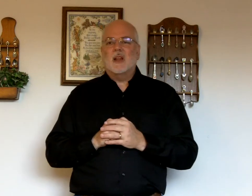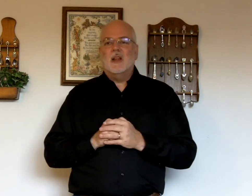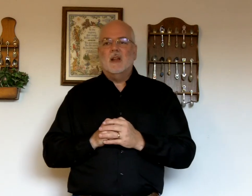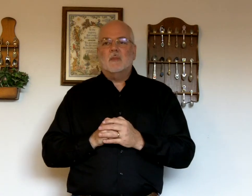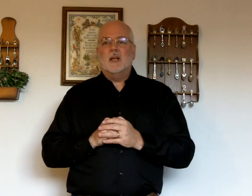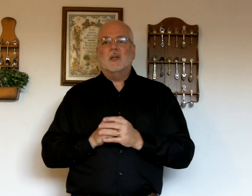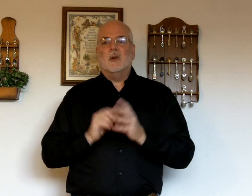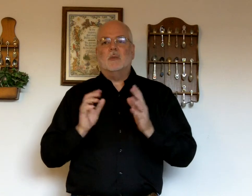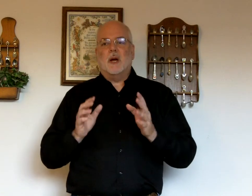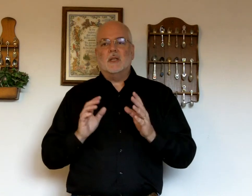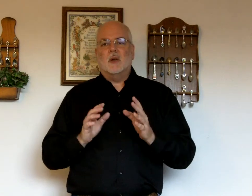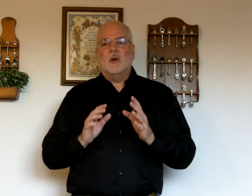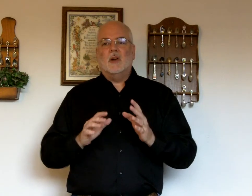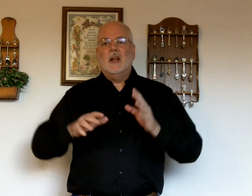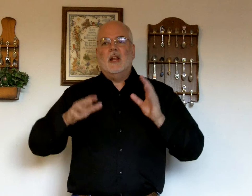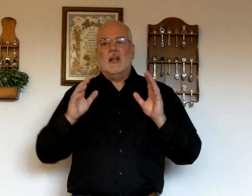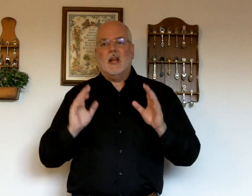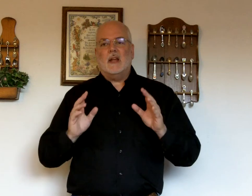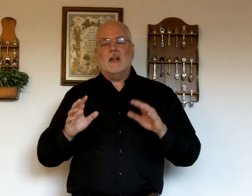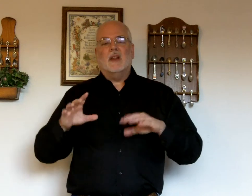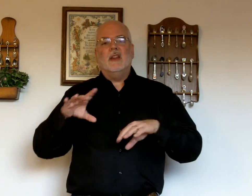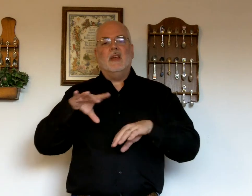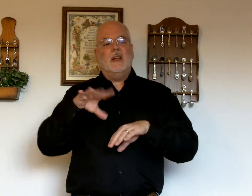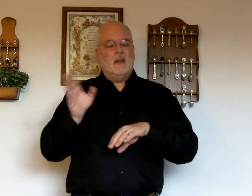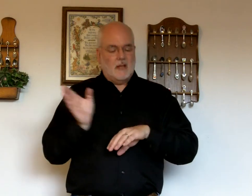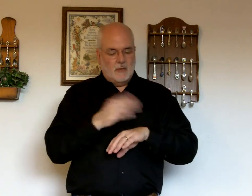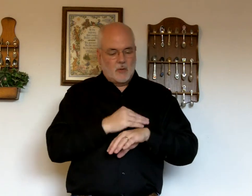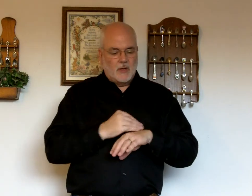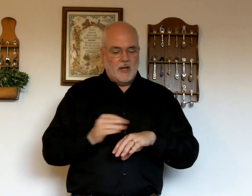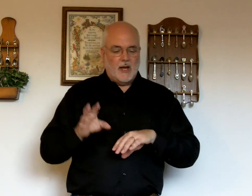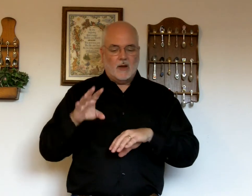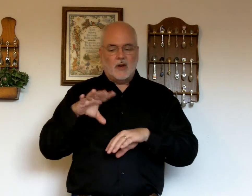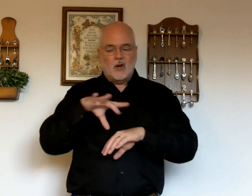Praise the Lord. Praise the Lord. Let the, I need the word, earth.